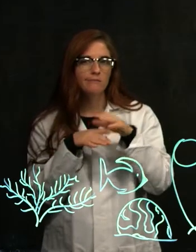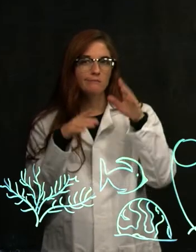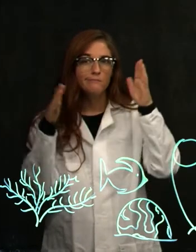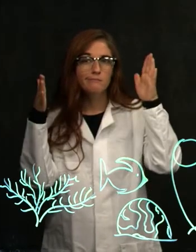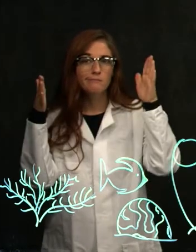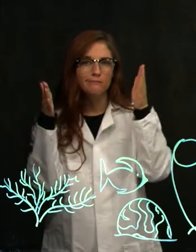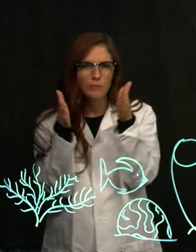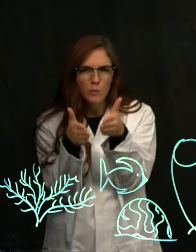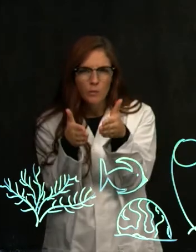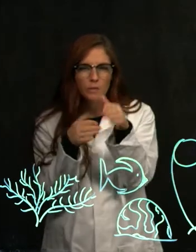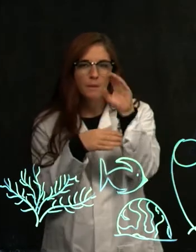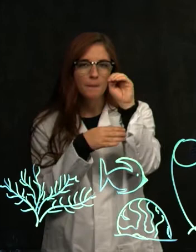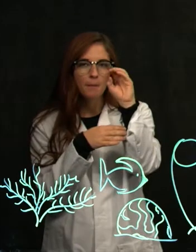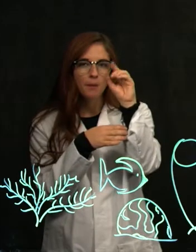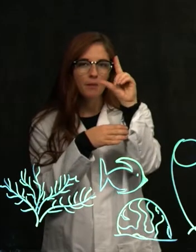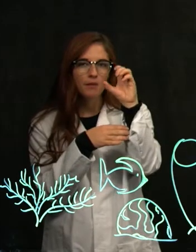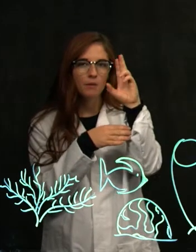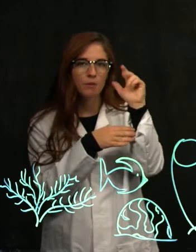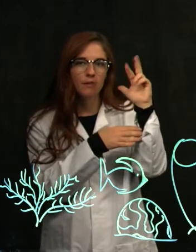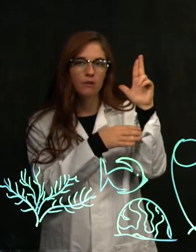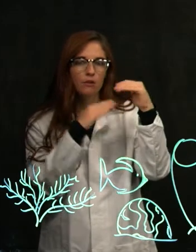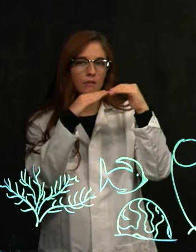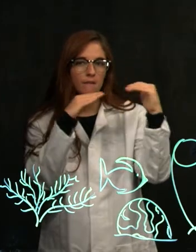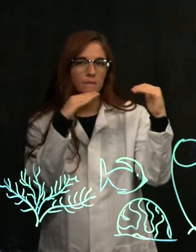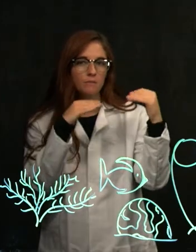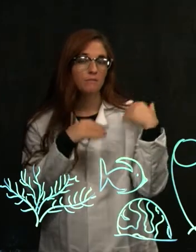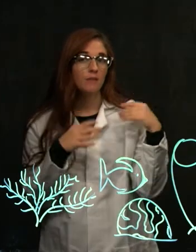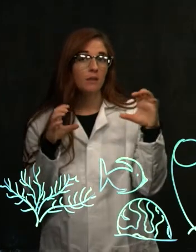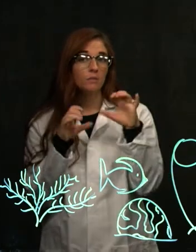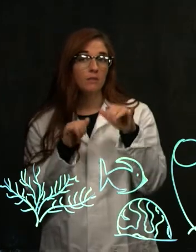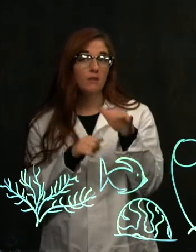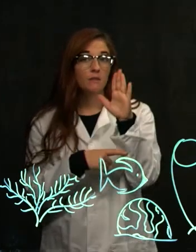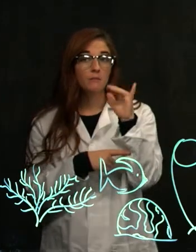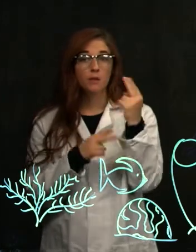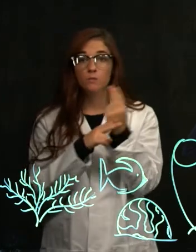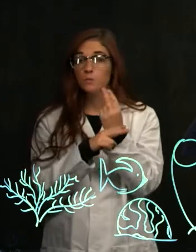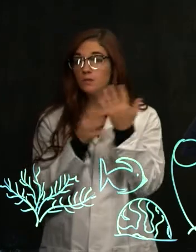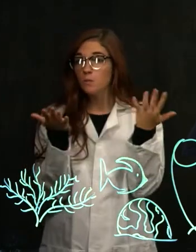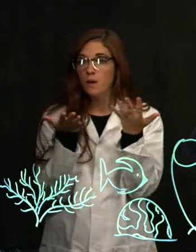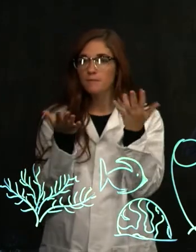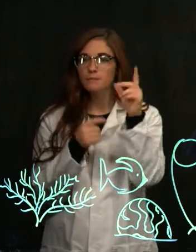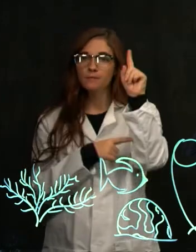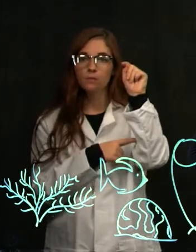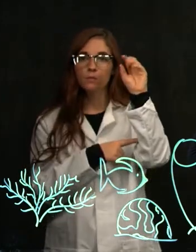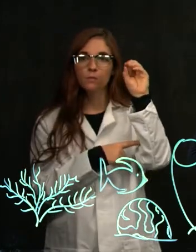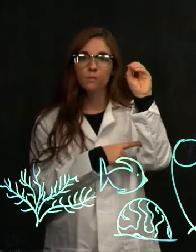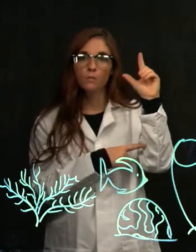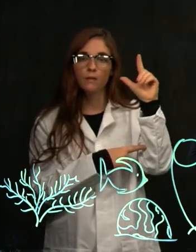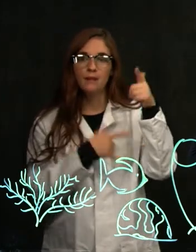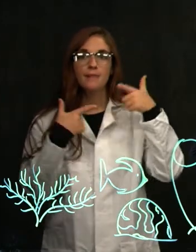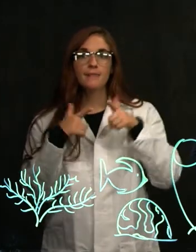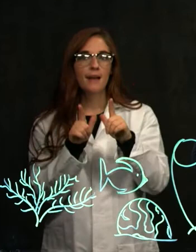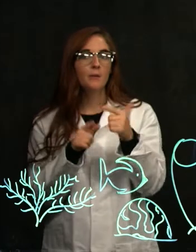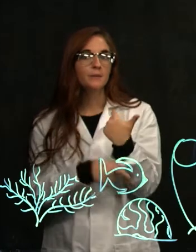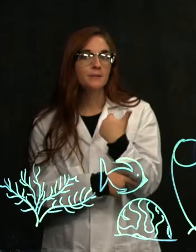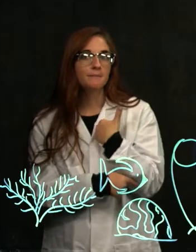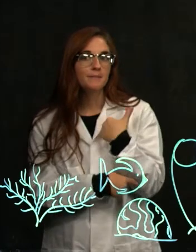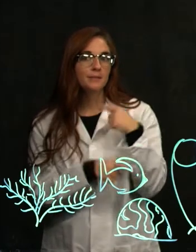and I do that by using a tool which allows me